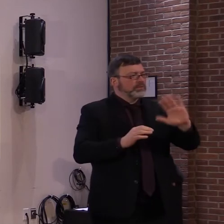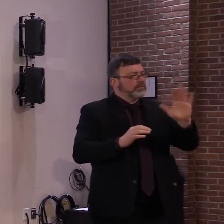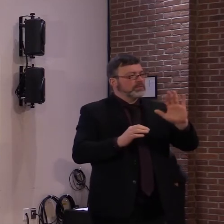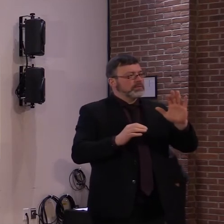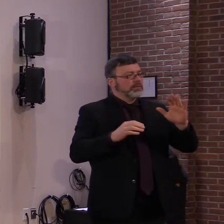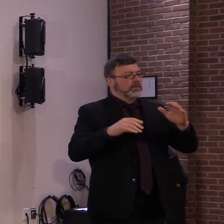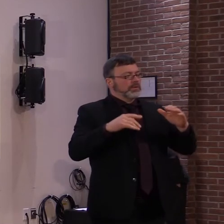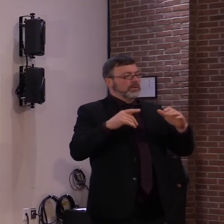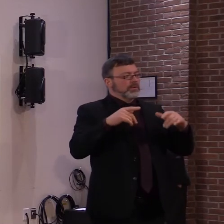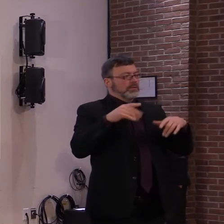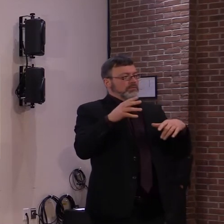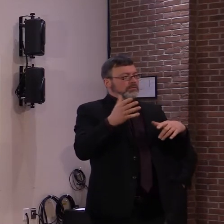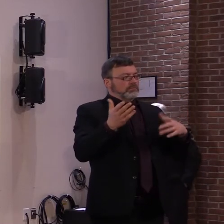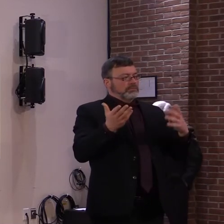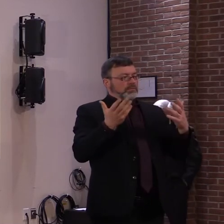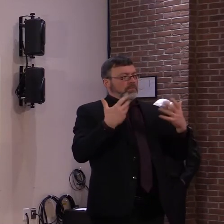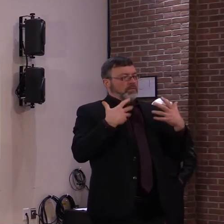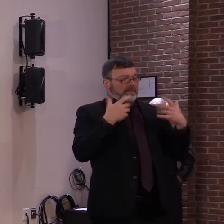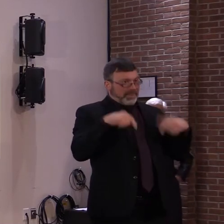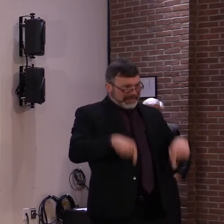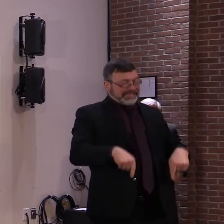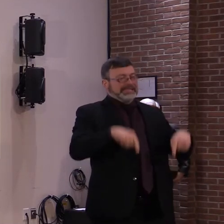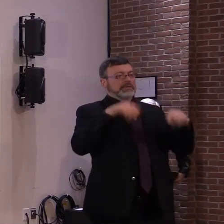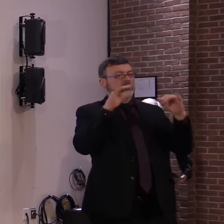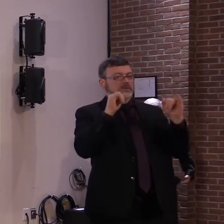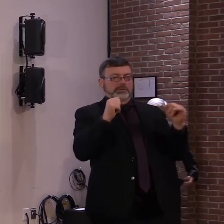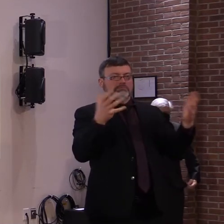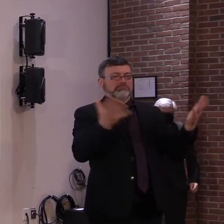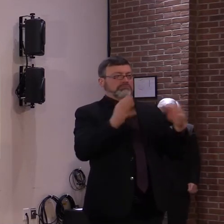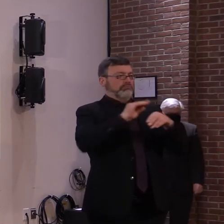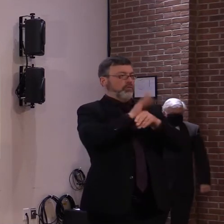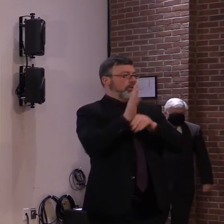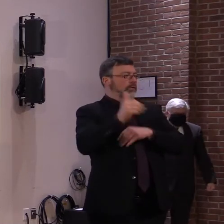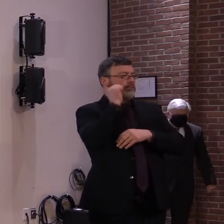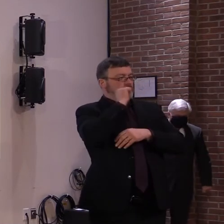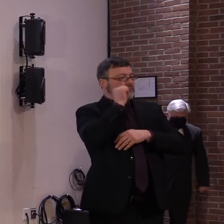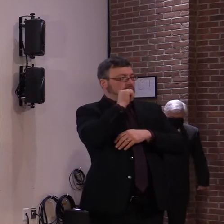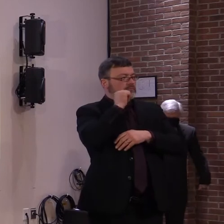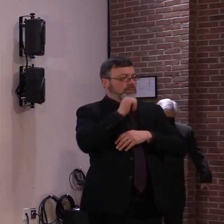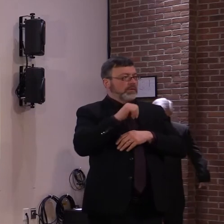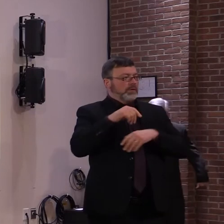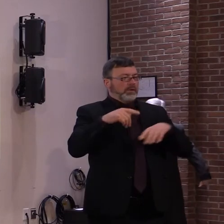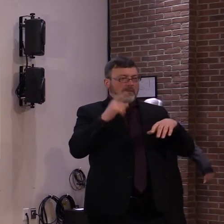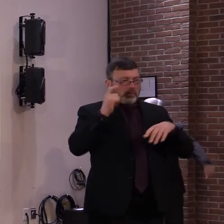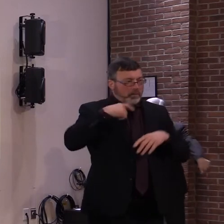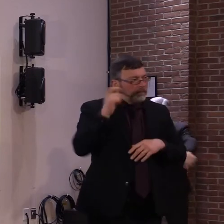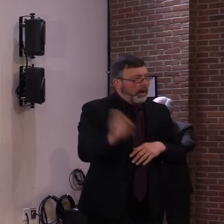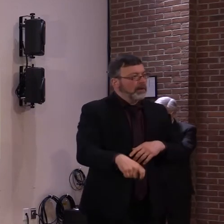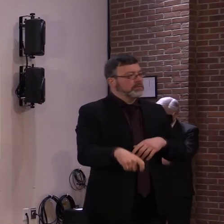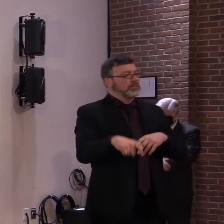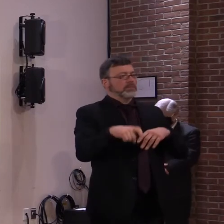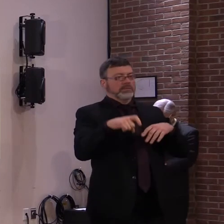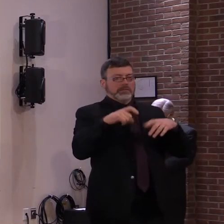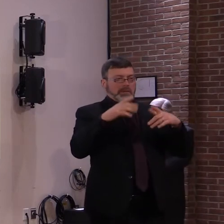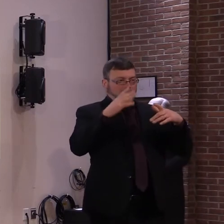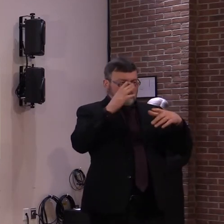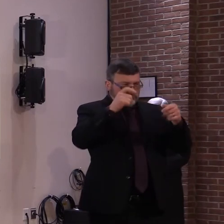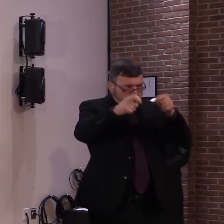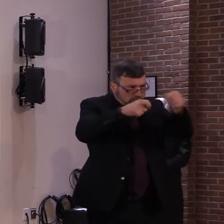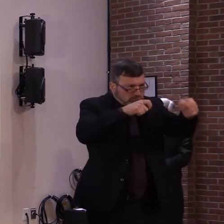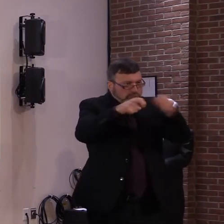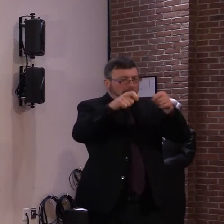to do everything that we can do to prevent transmitting virus from one of us to another,